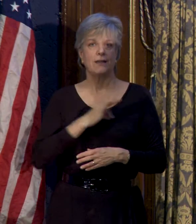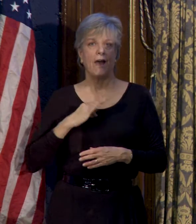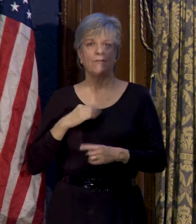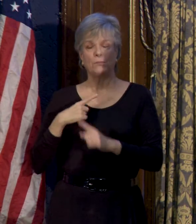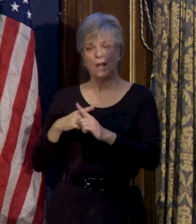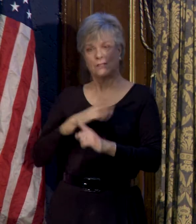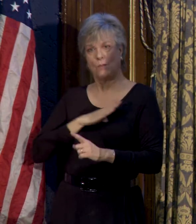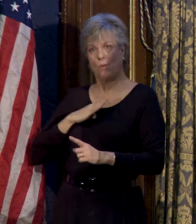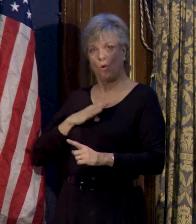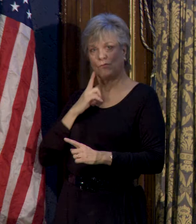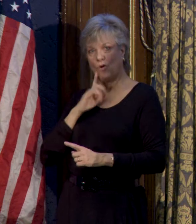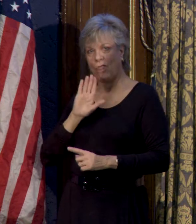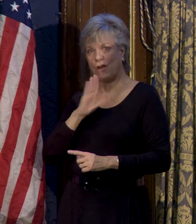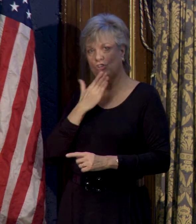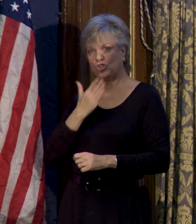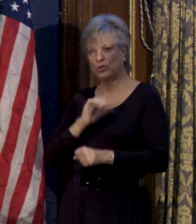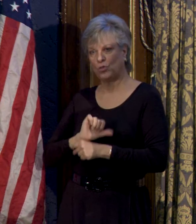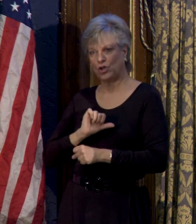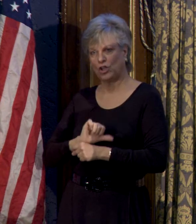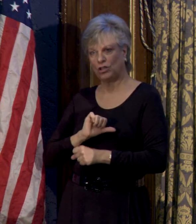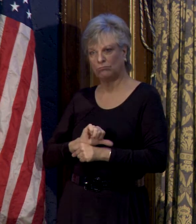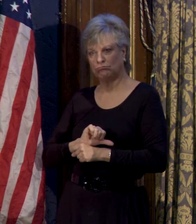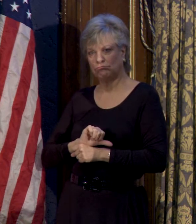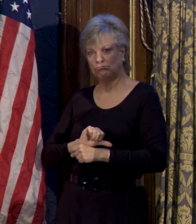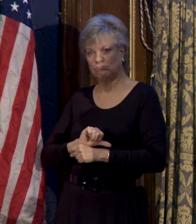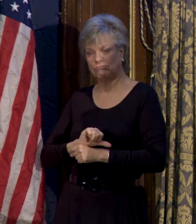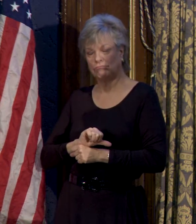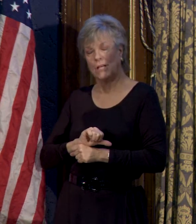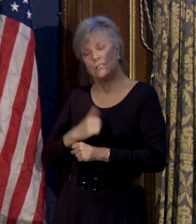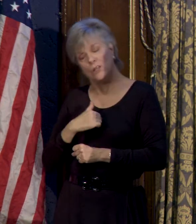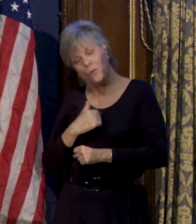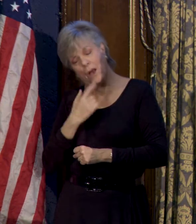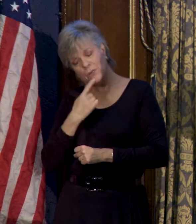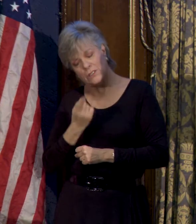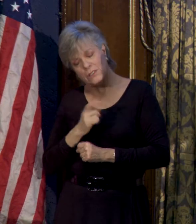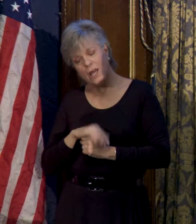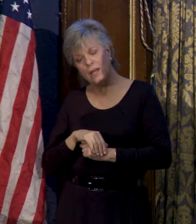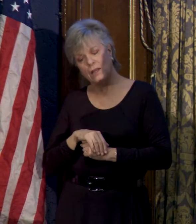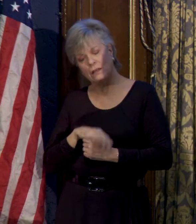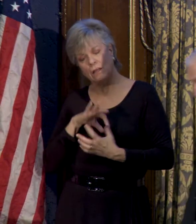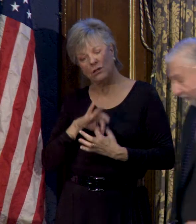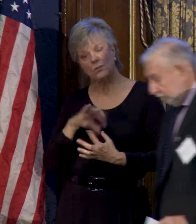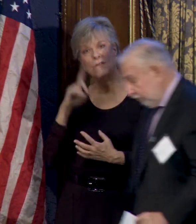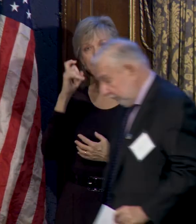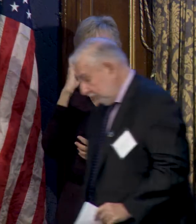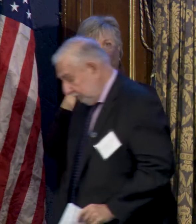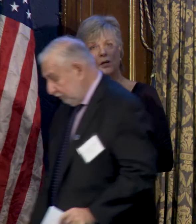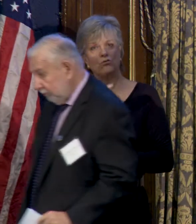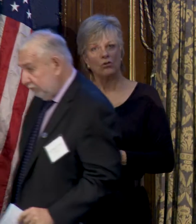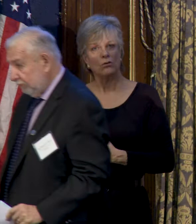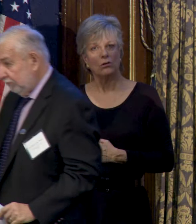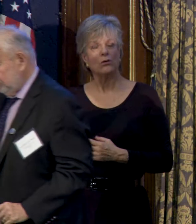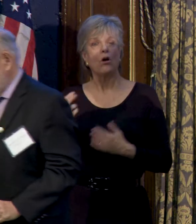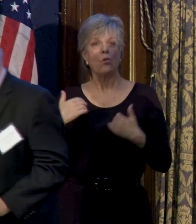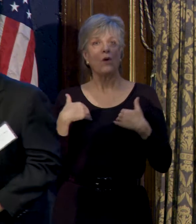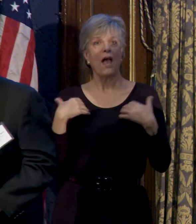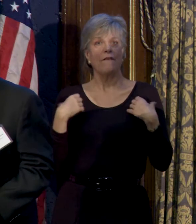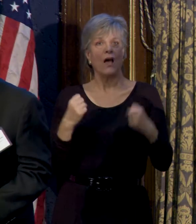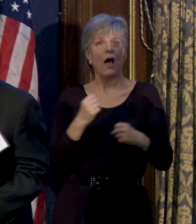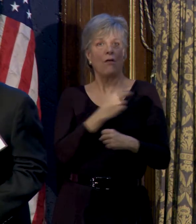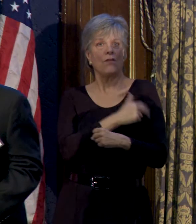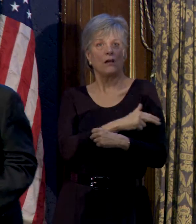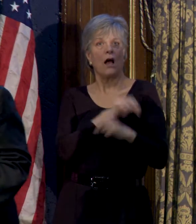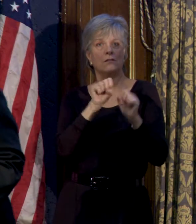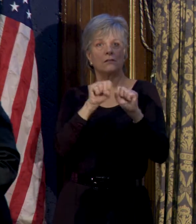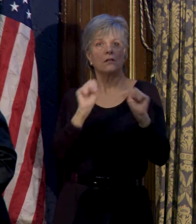for their good work. So I guess I'd say, in terms of government resources, we have a health and hospital system